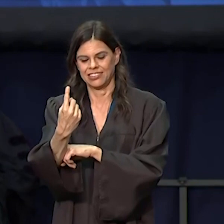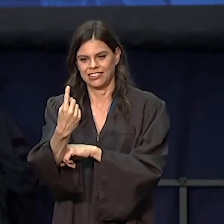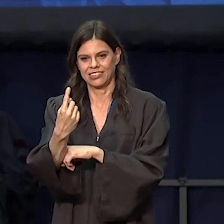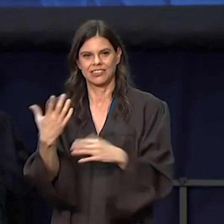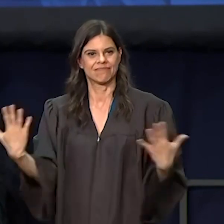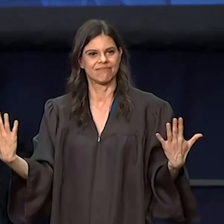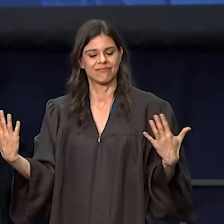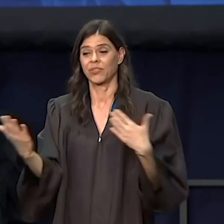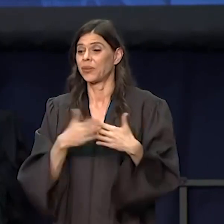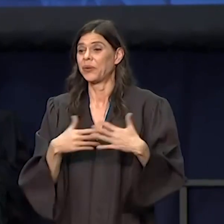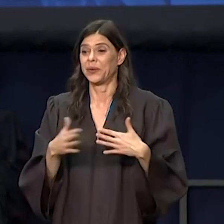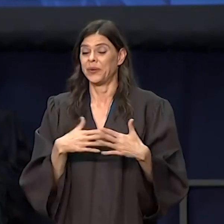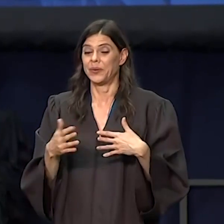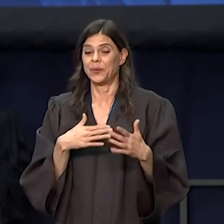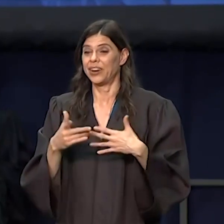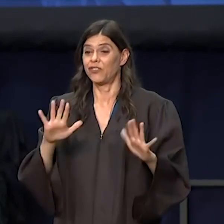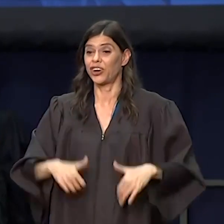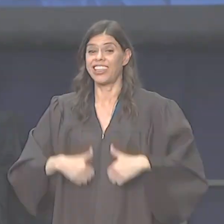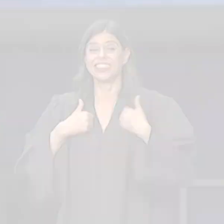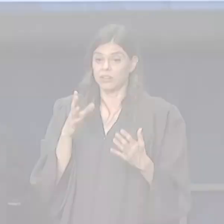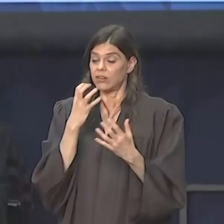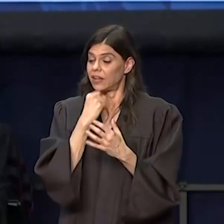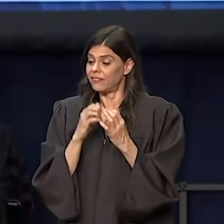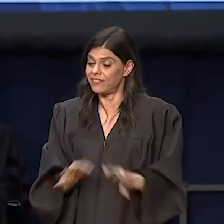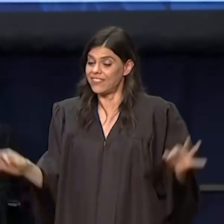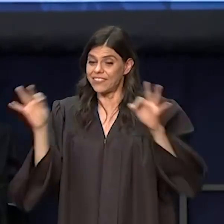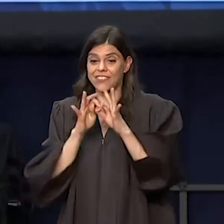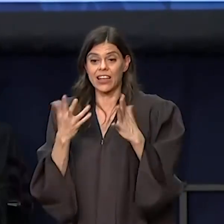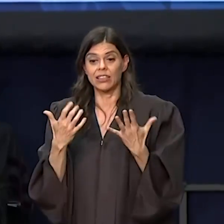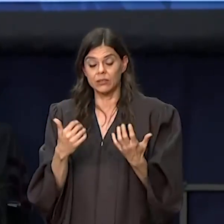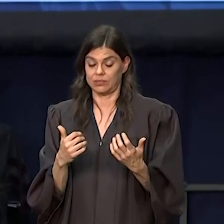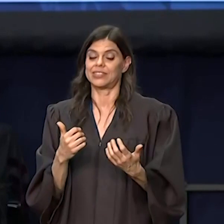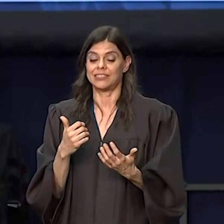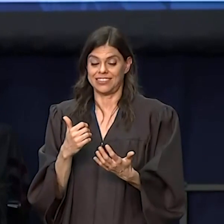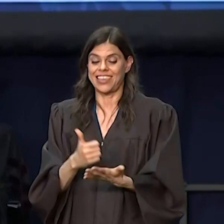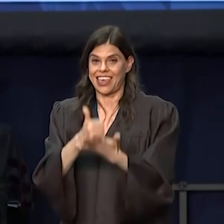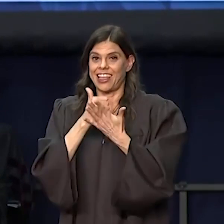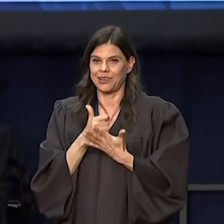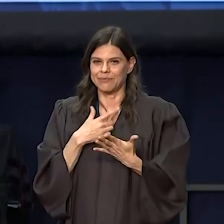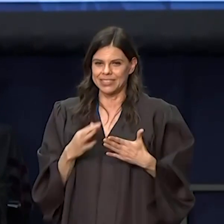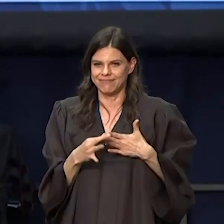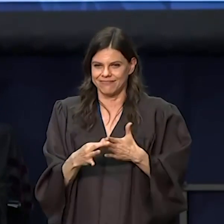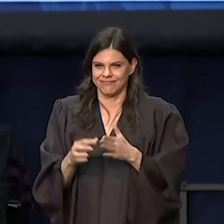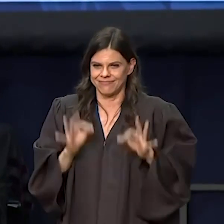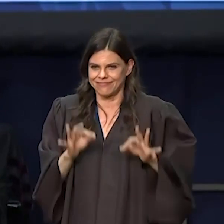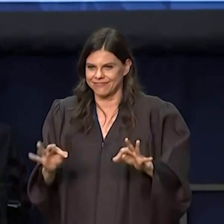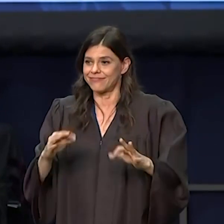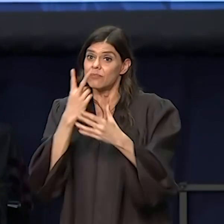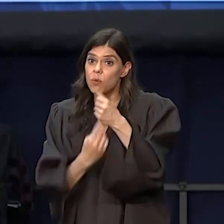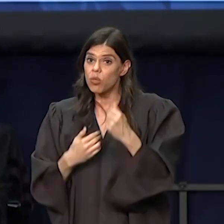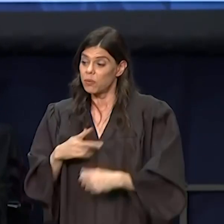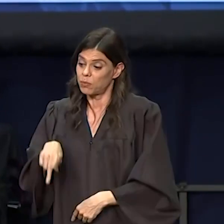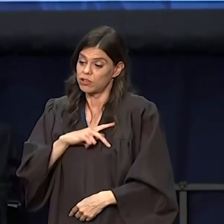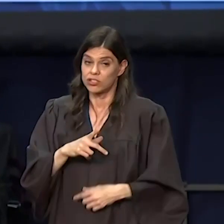you do, lead with your values. When people questioned the financial wisdom of our commitment to